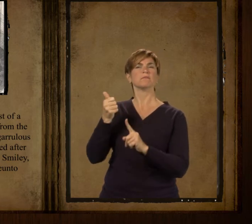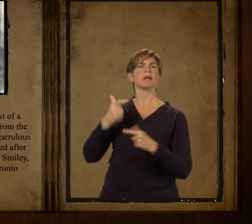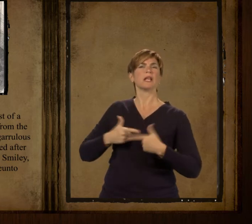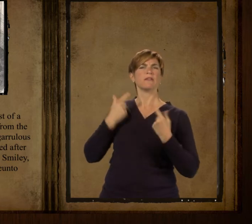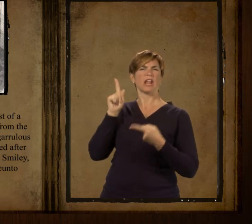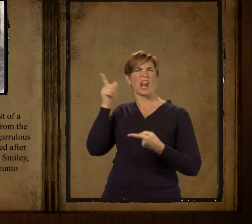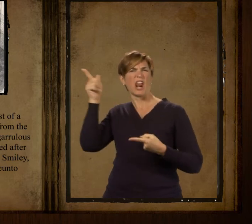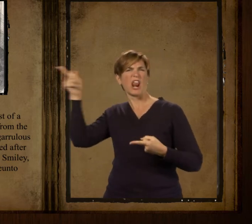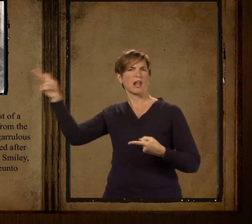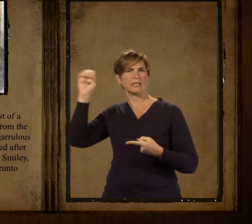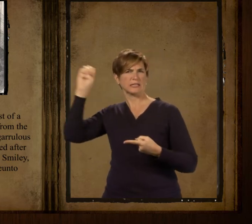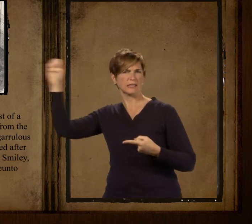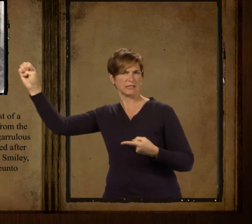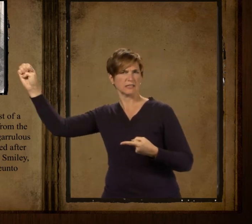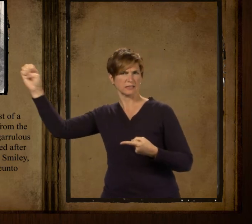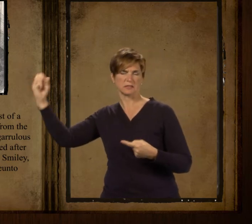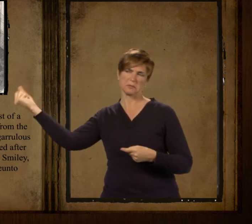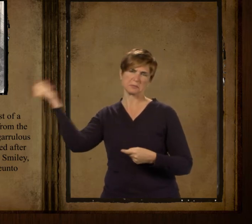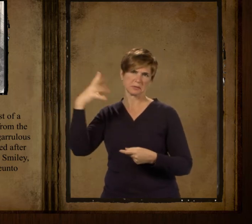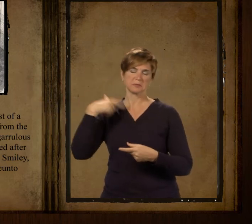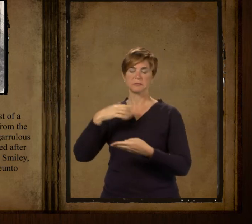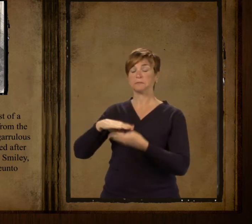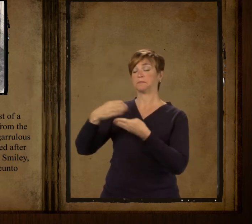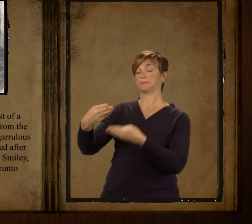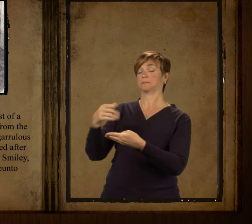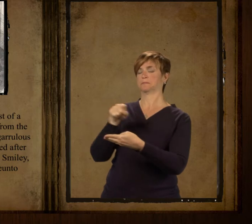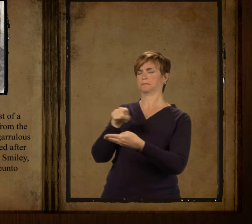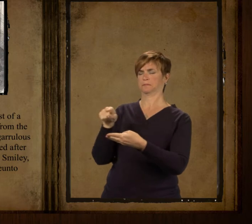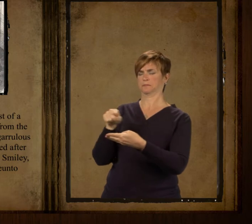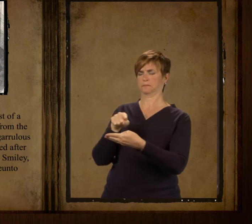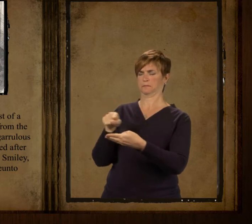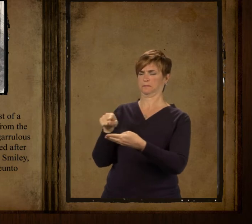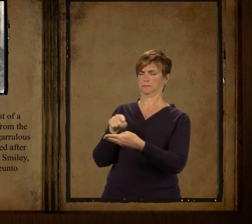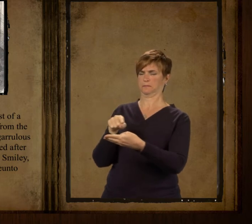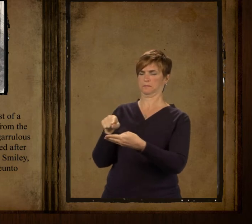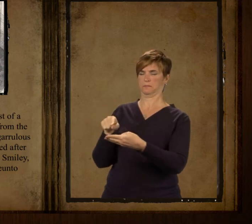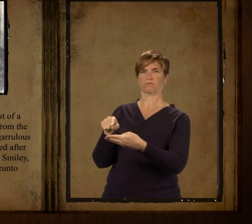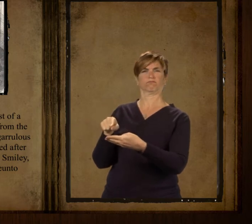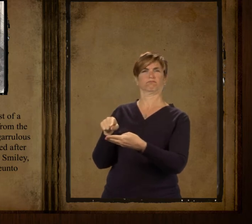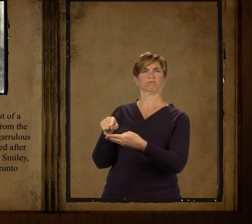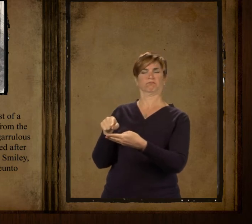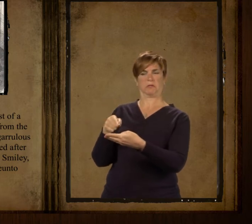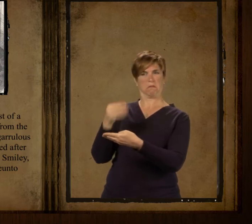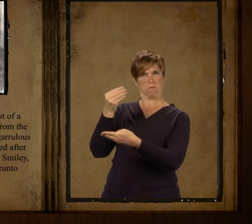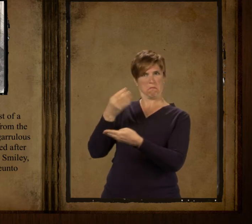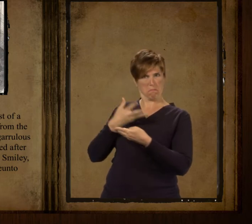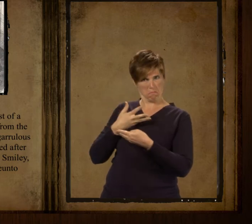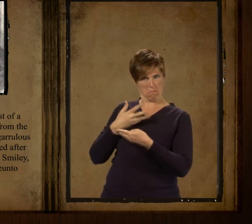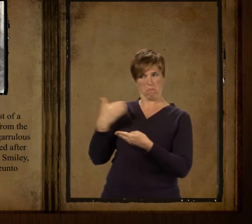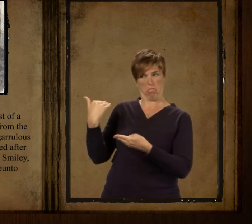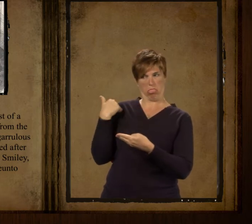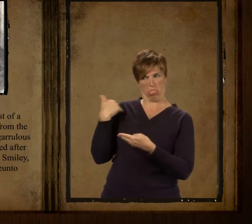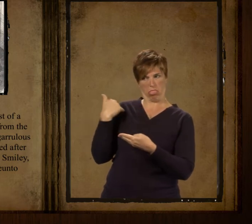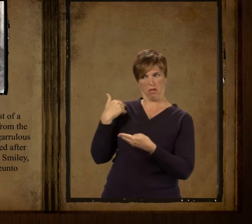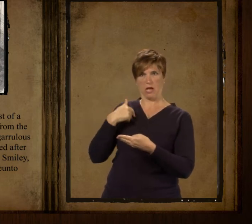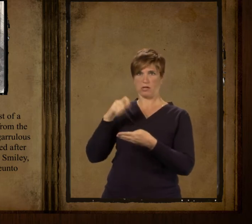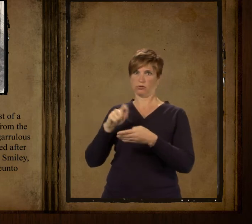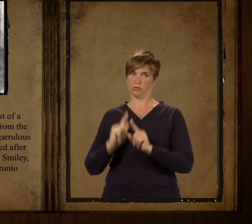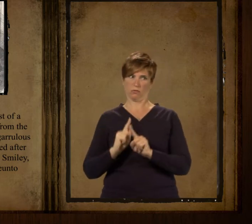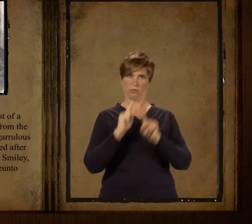In compliance with the request of a friend of mine, who wrote me from the East, I called